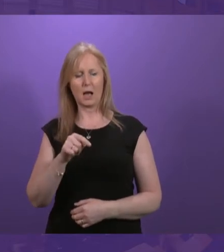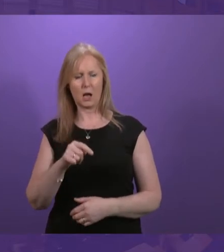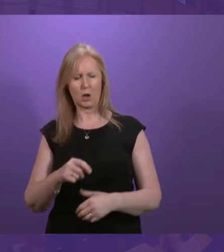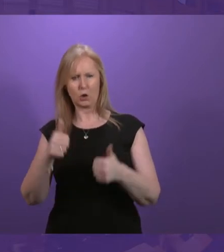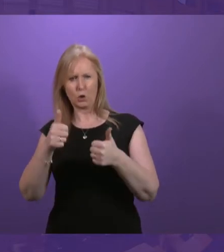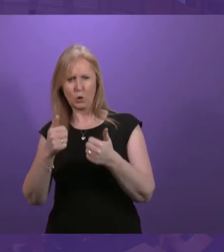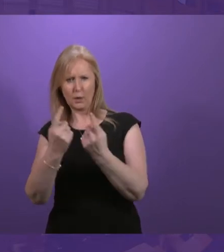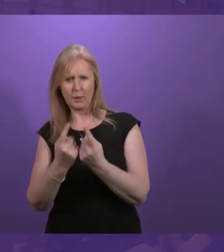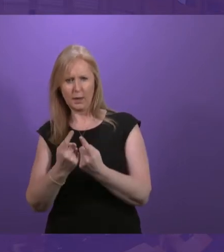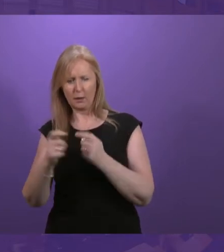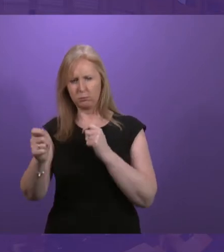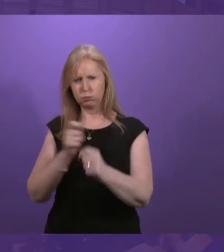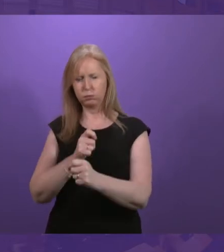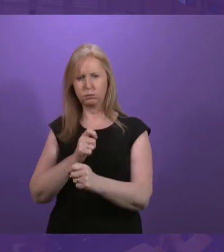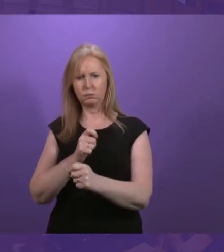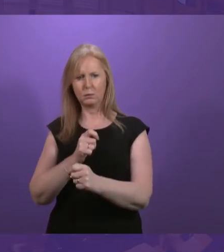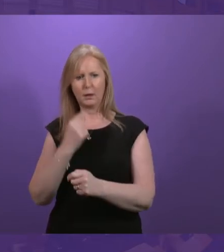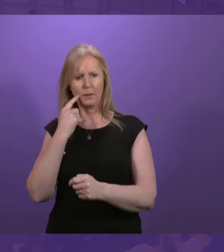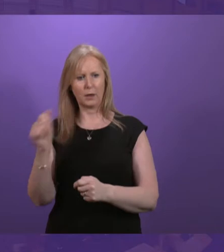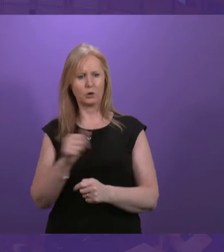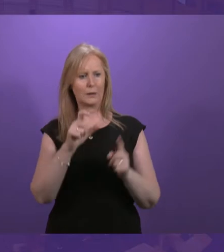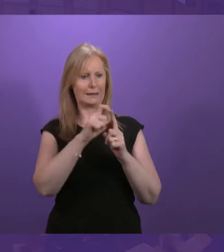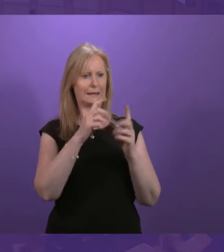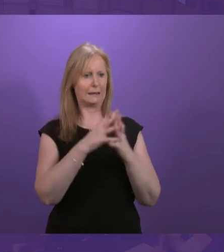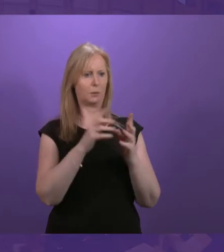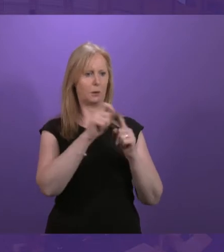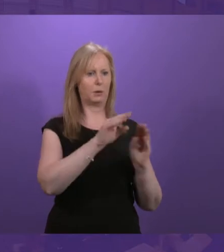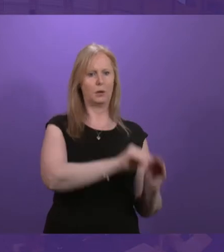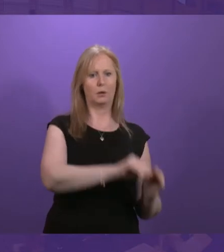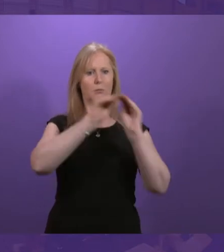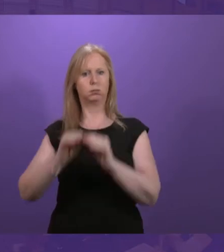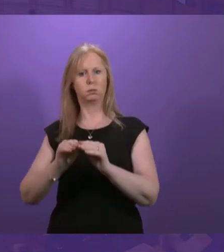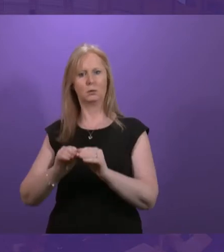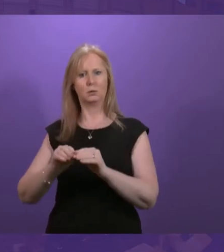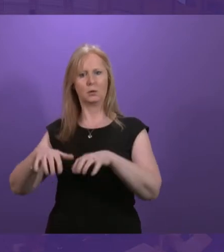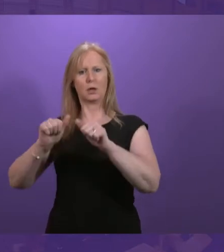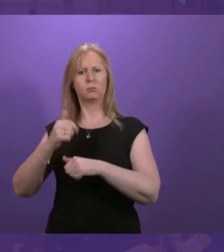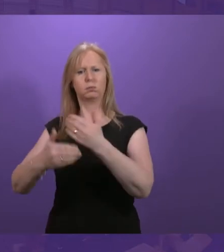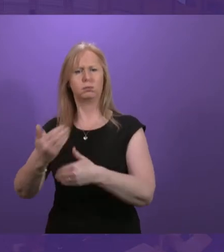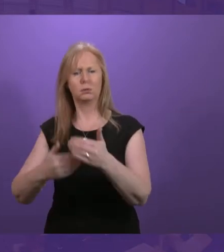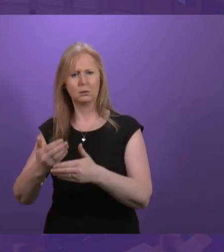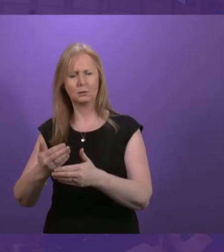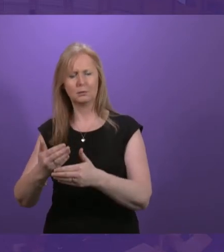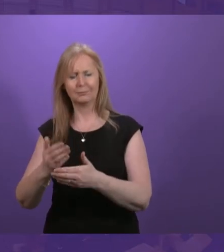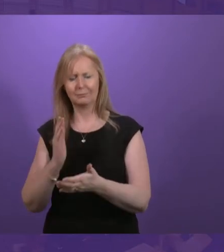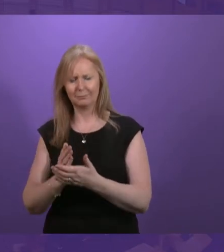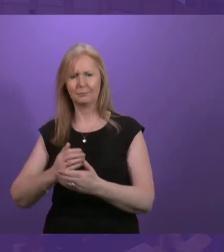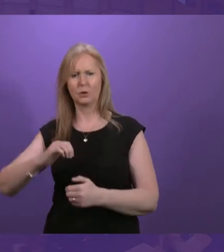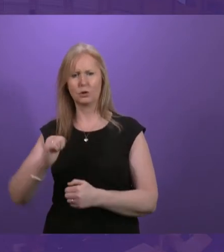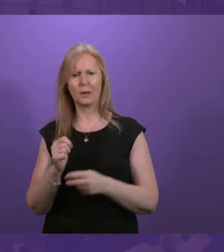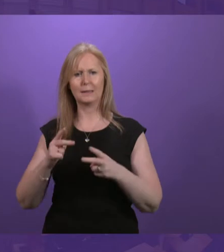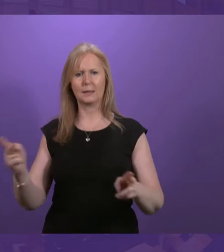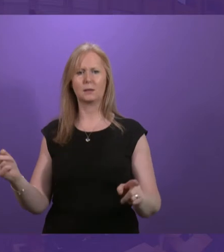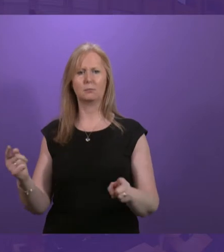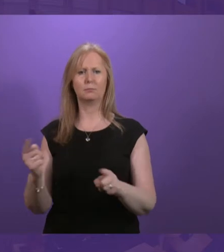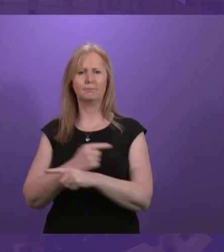thing to do, if you think we should just lift the DWP system and transfer over, then what a missed opportunity for the Scottish system